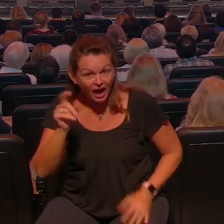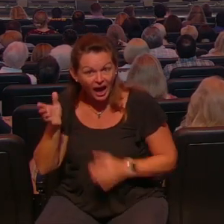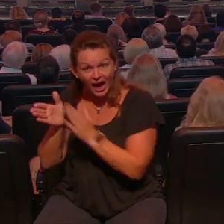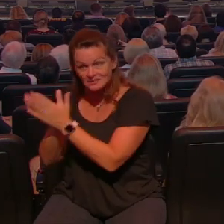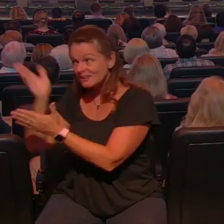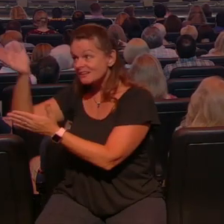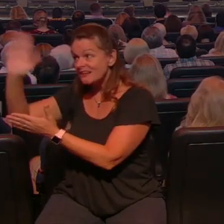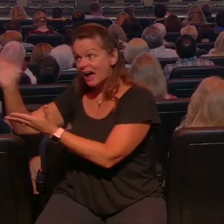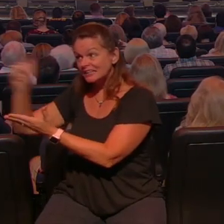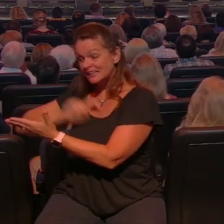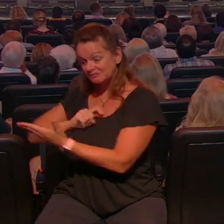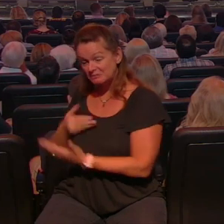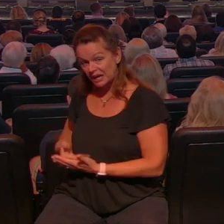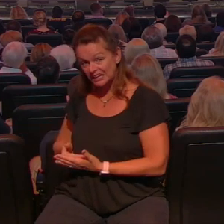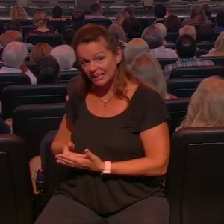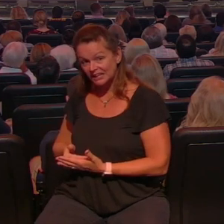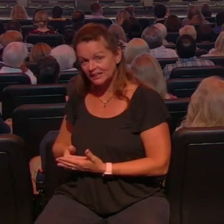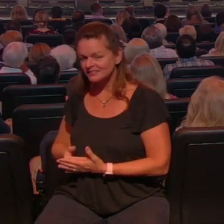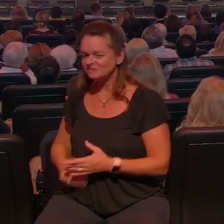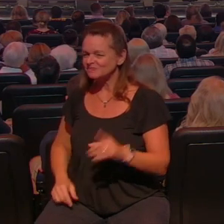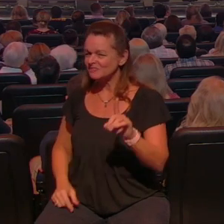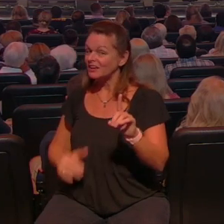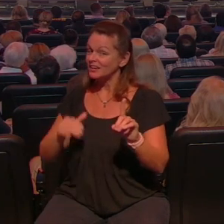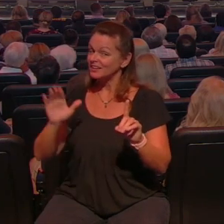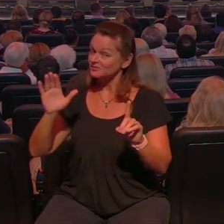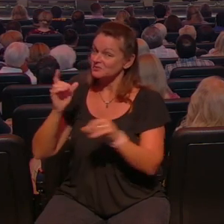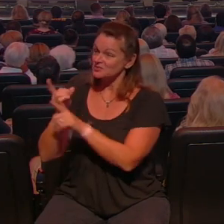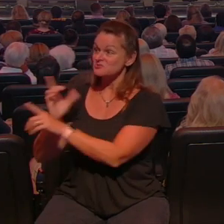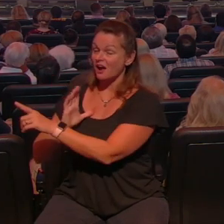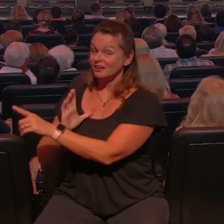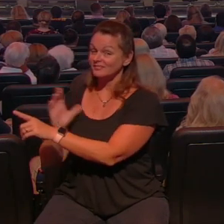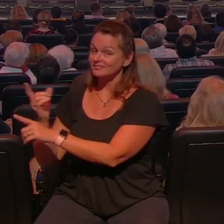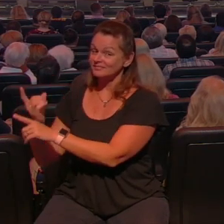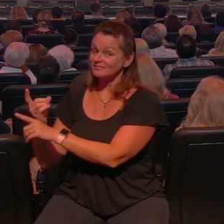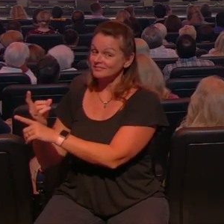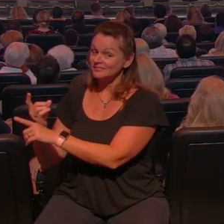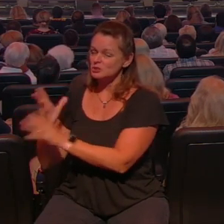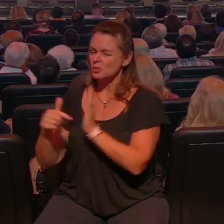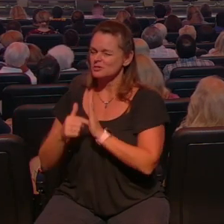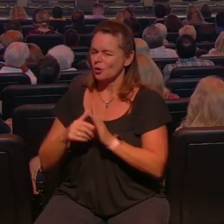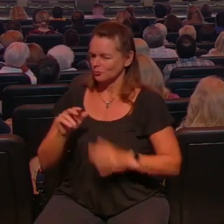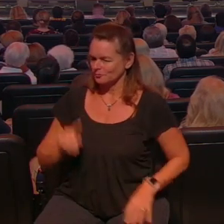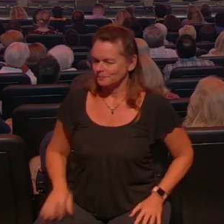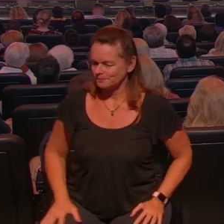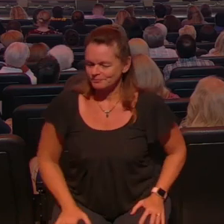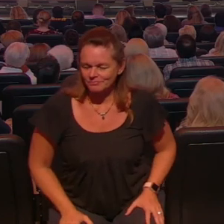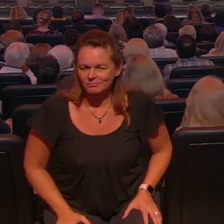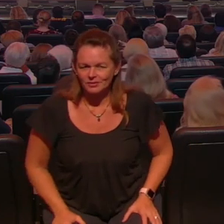two scriptures that talk about this man only two in the whole Bible just two I want to show you this a guy wrote a book on this years ago and